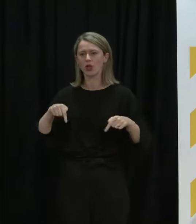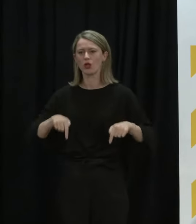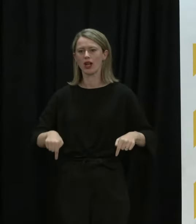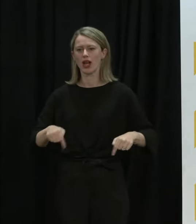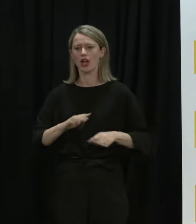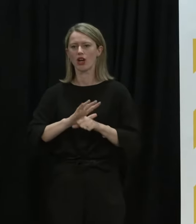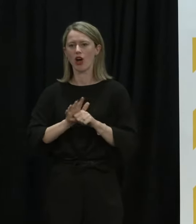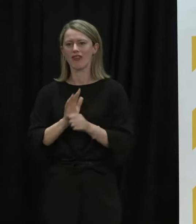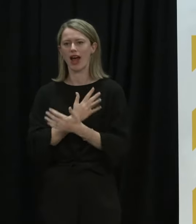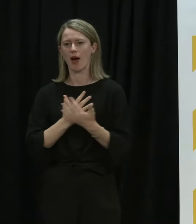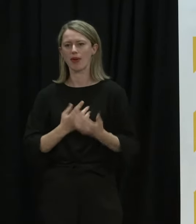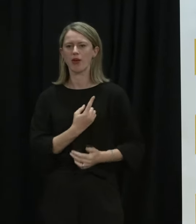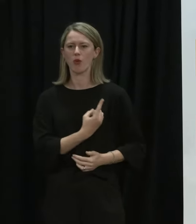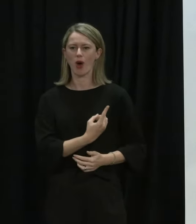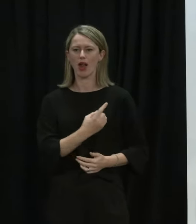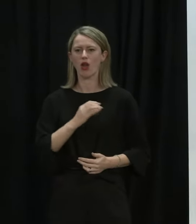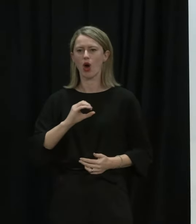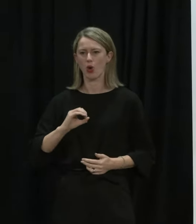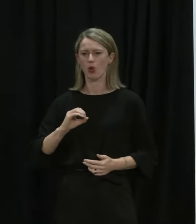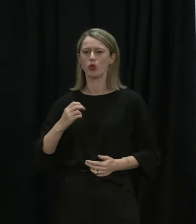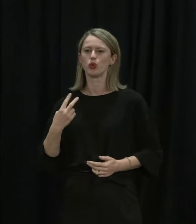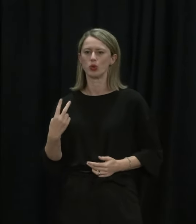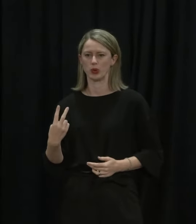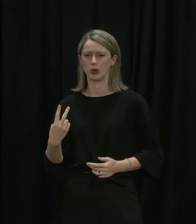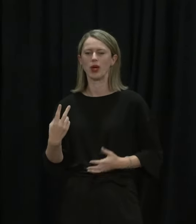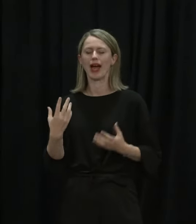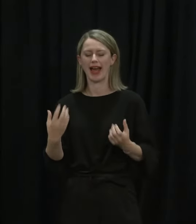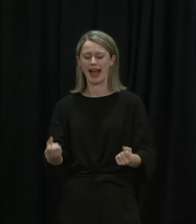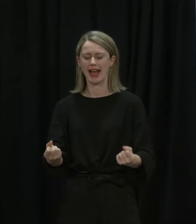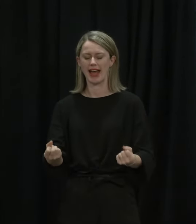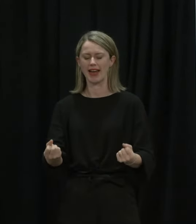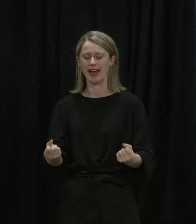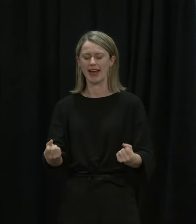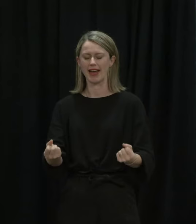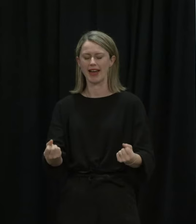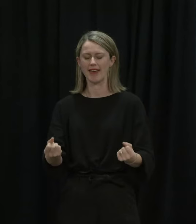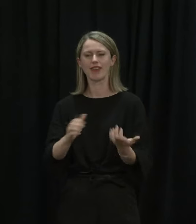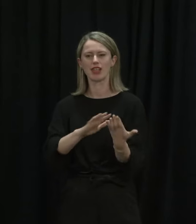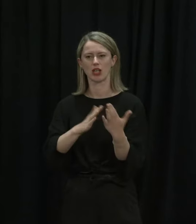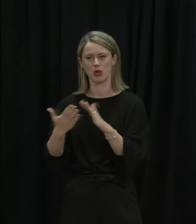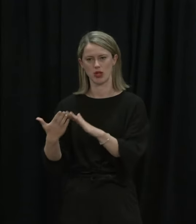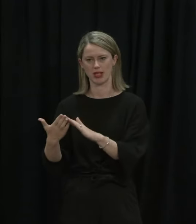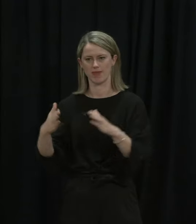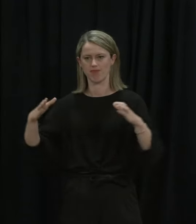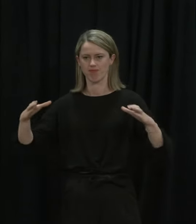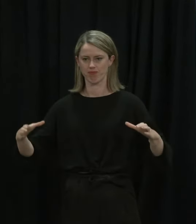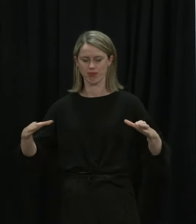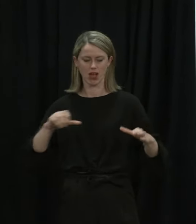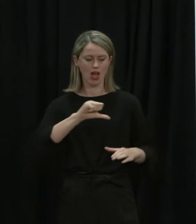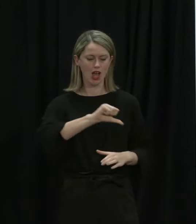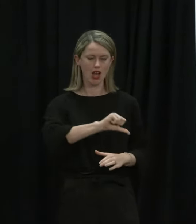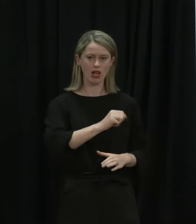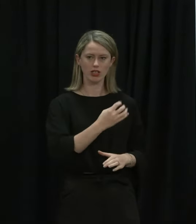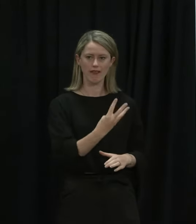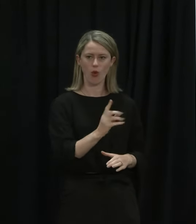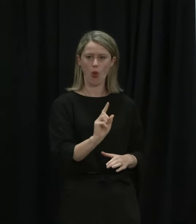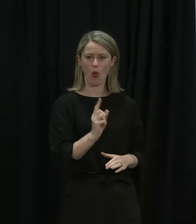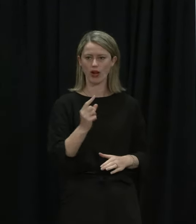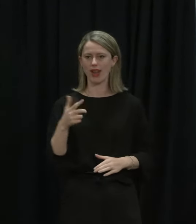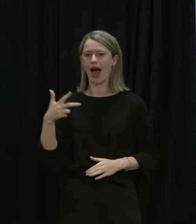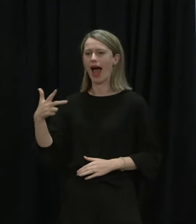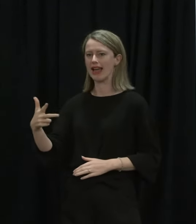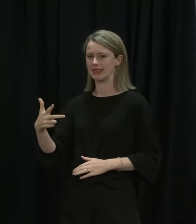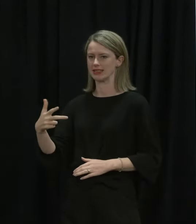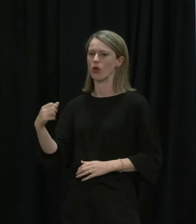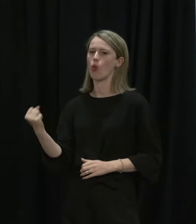we're announcing 102 new COVID cases in the community. Of these, 94 are in Auckland and eight of them